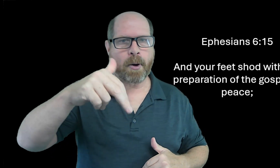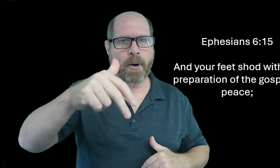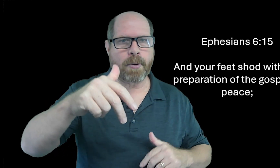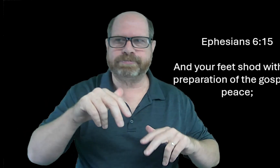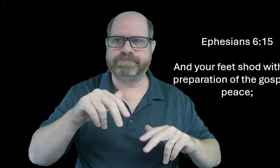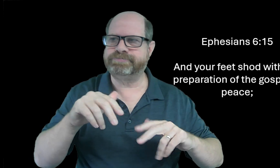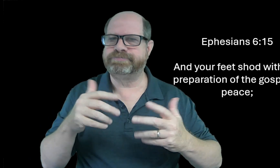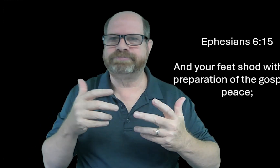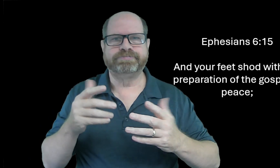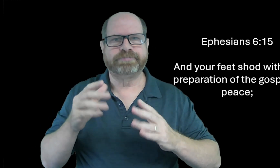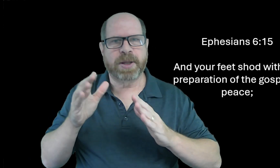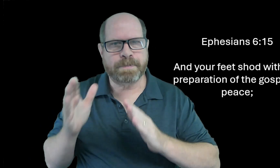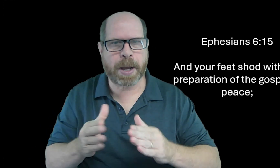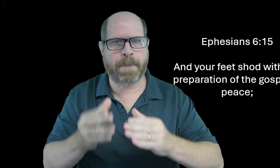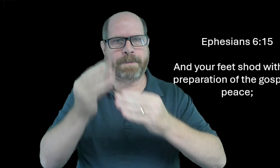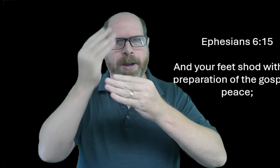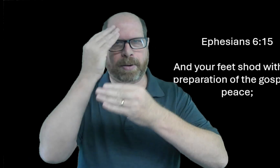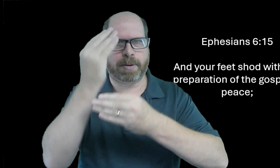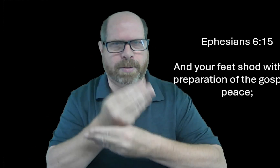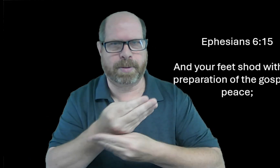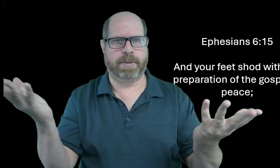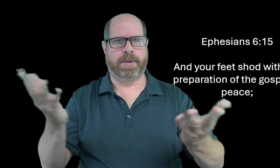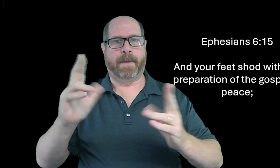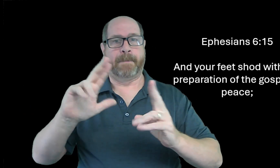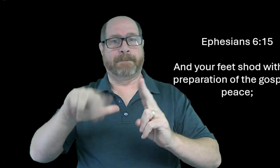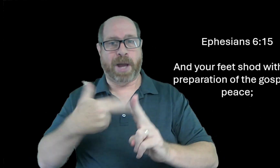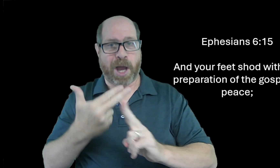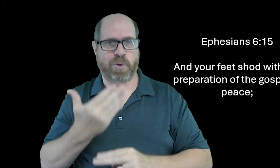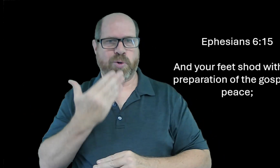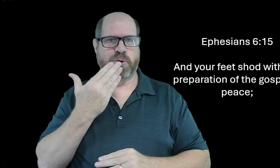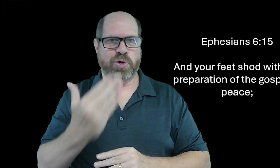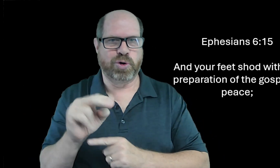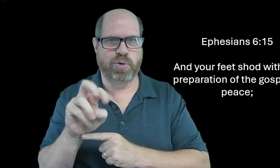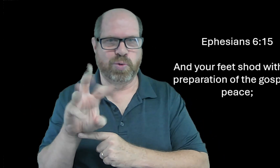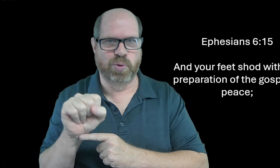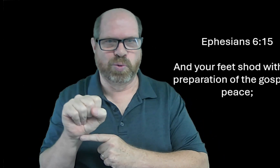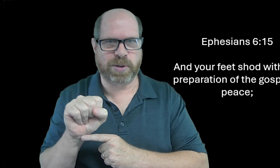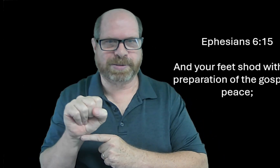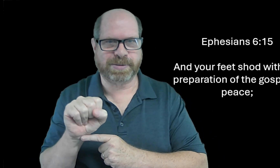it means as you're walking along make people aware about the good news